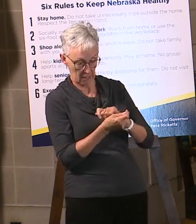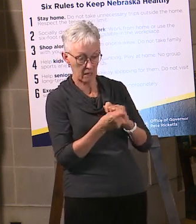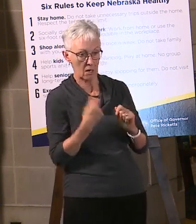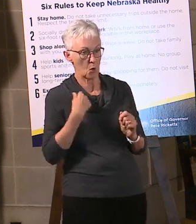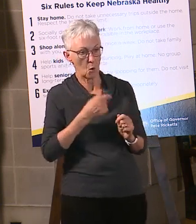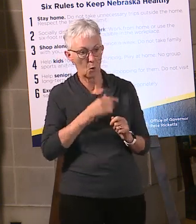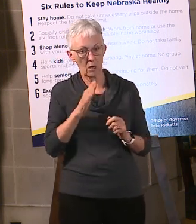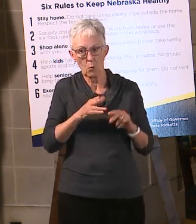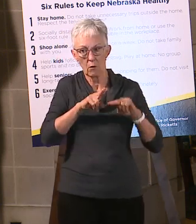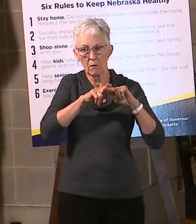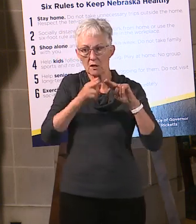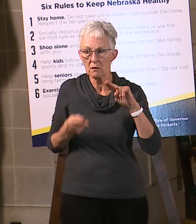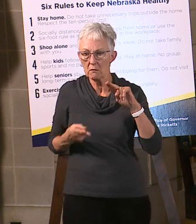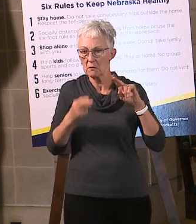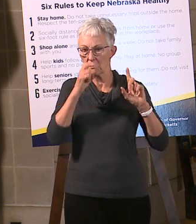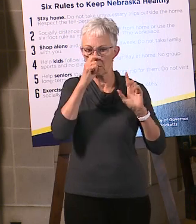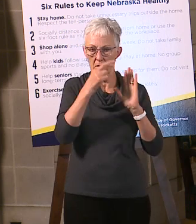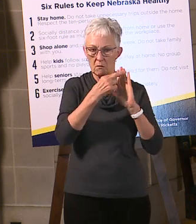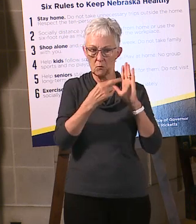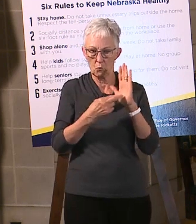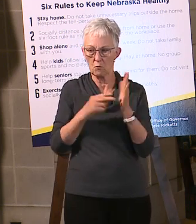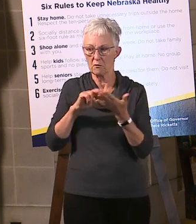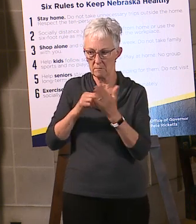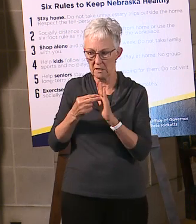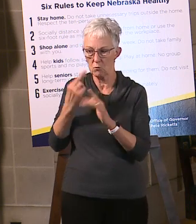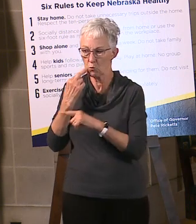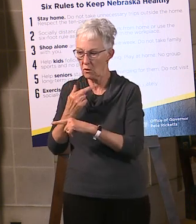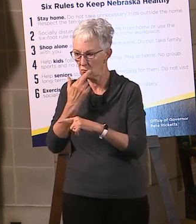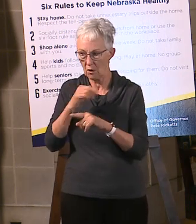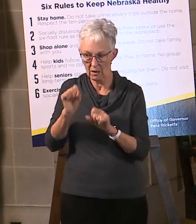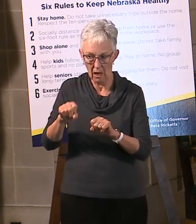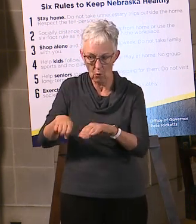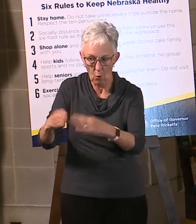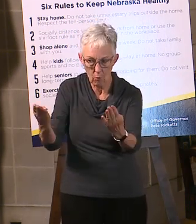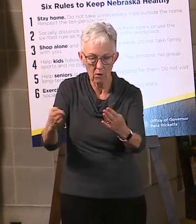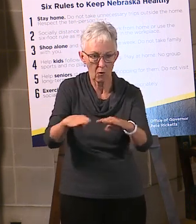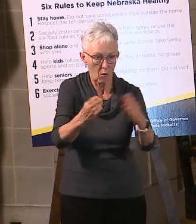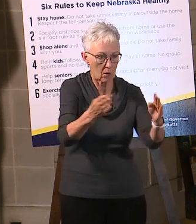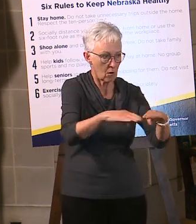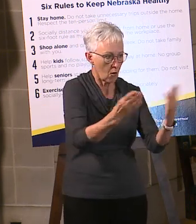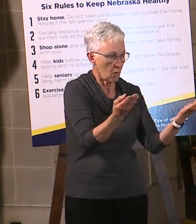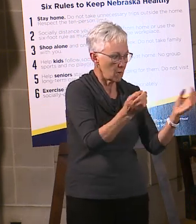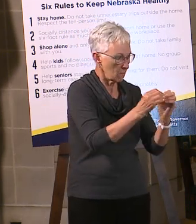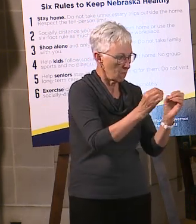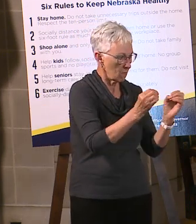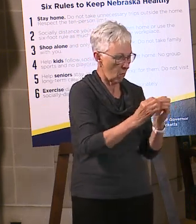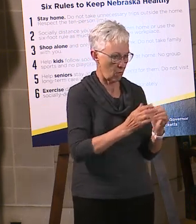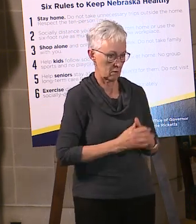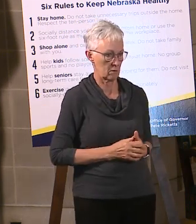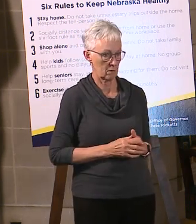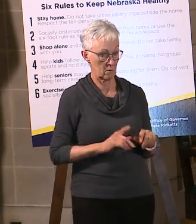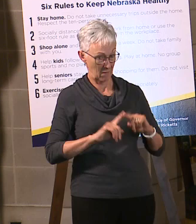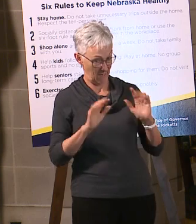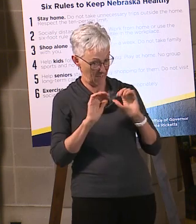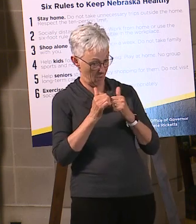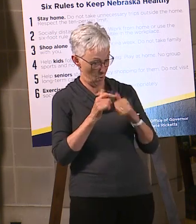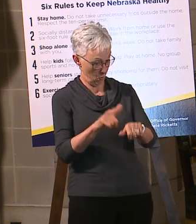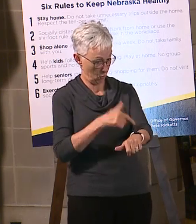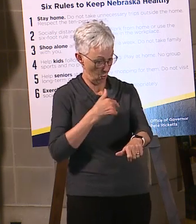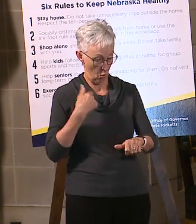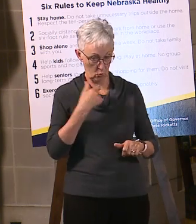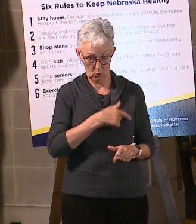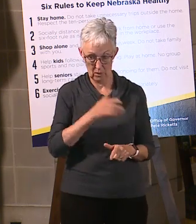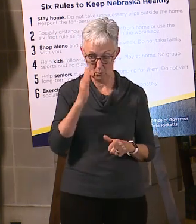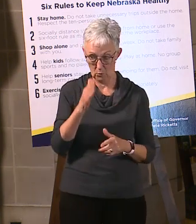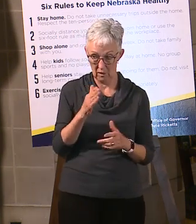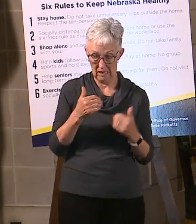now, how long will we be doing this? Well, until there's a vaccination, we're going to be managing this virus until then. So